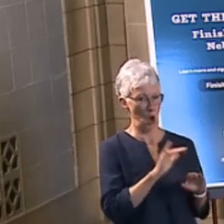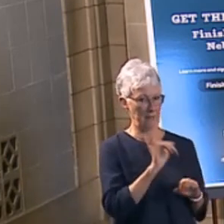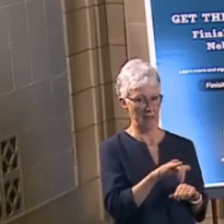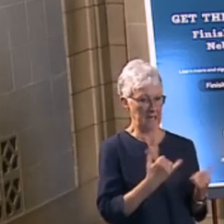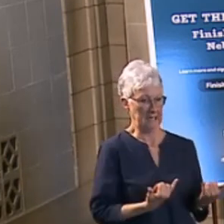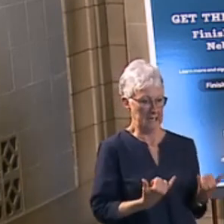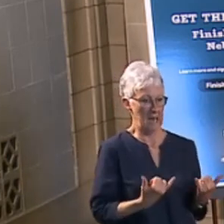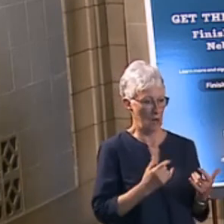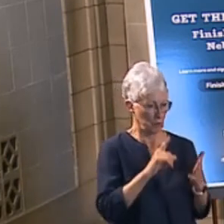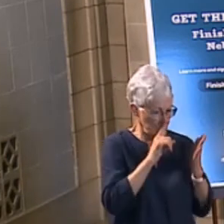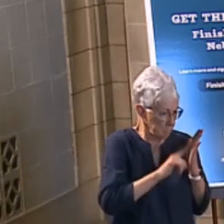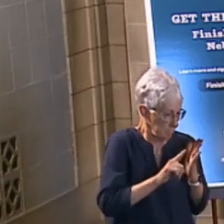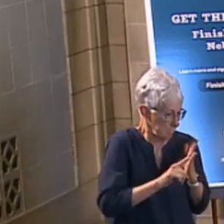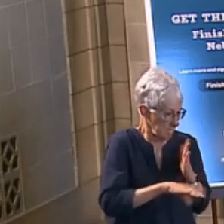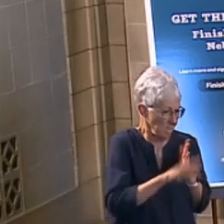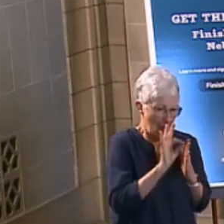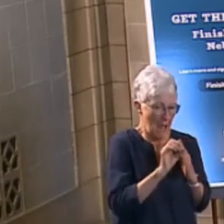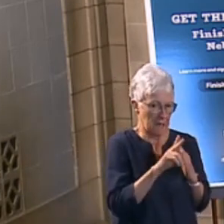know of any.